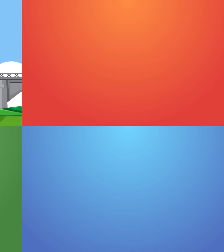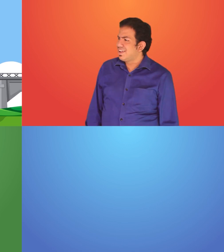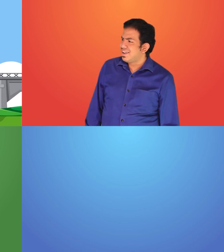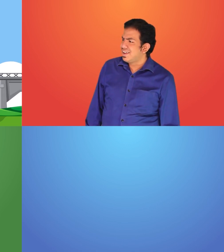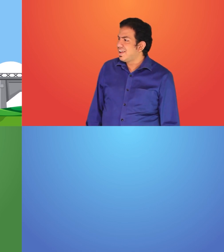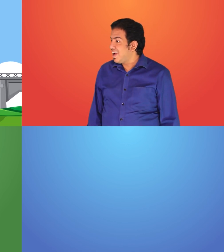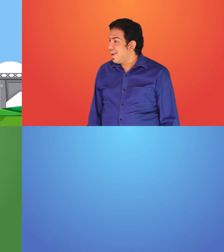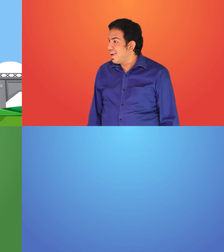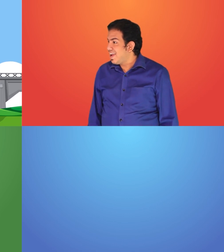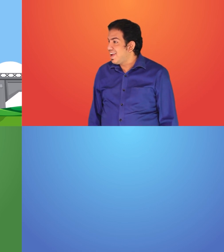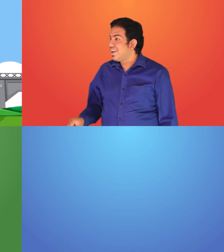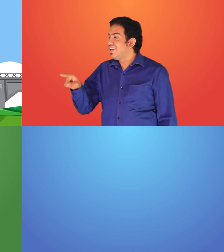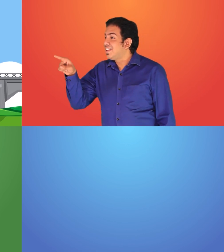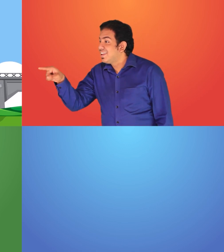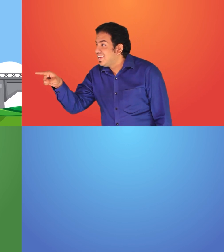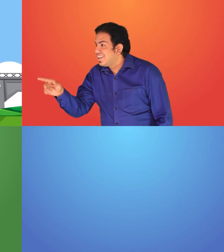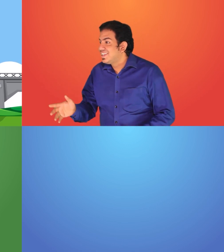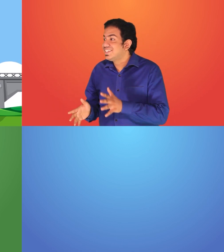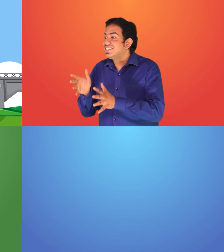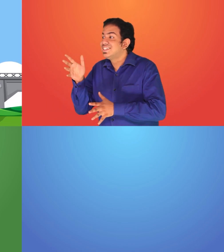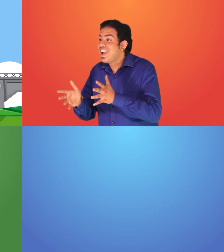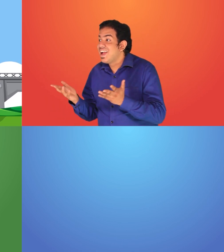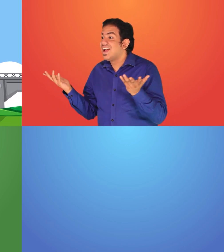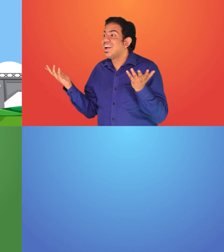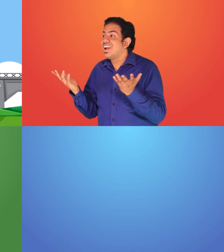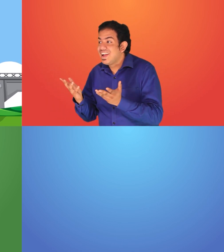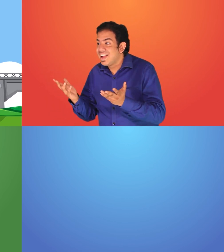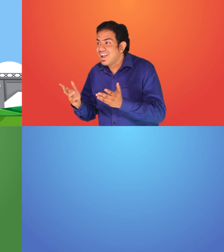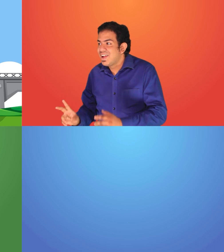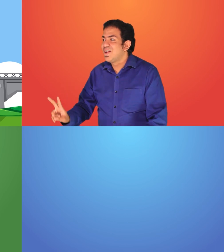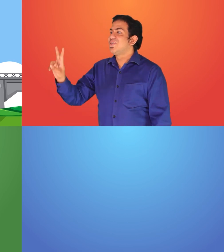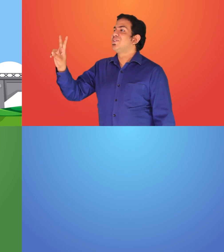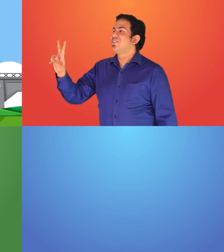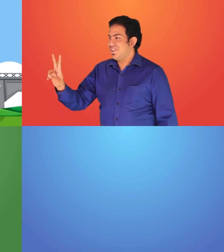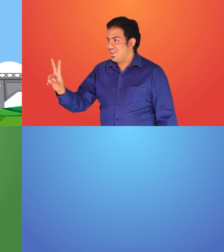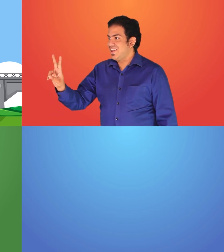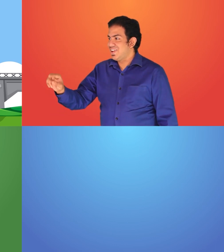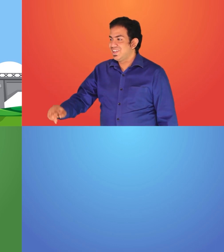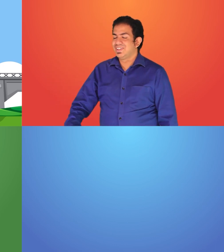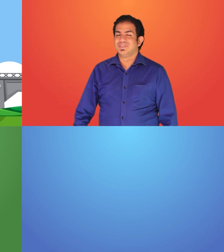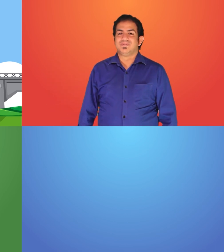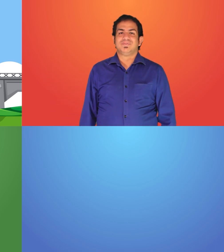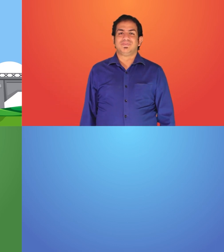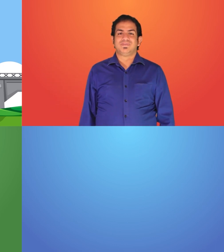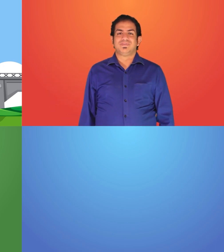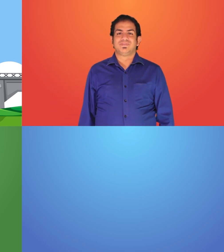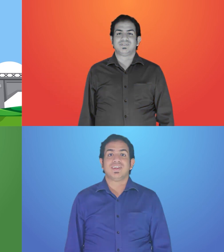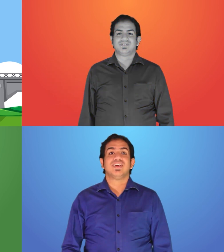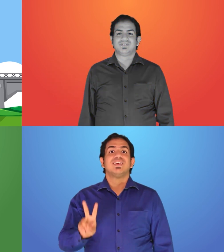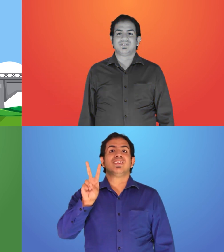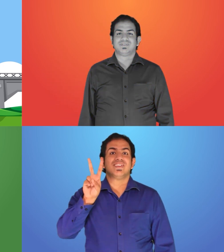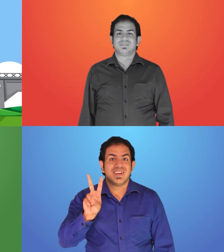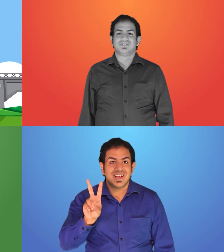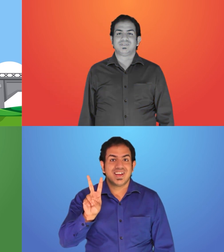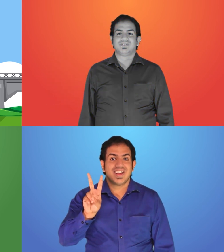How do we sign this? Two. It is two